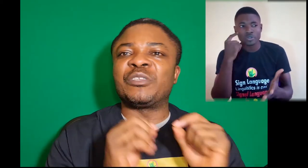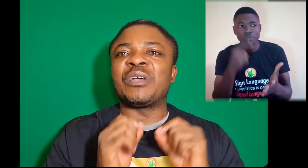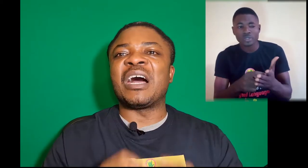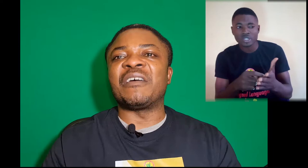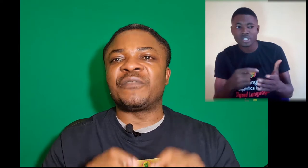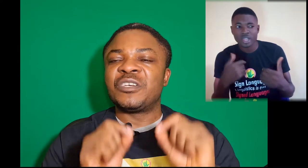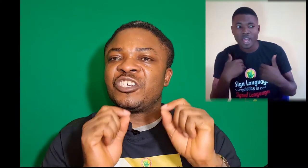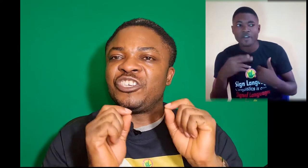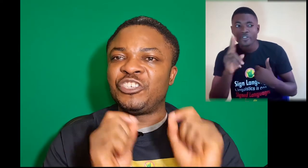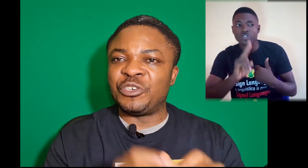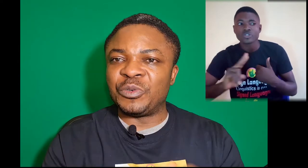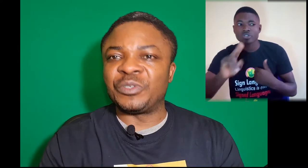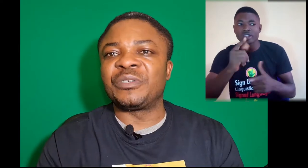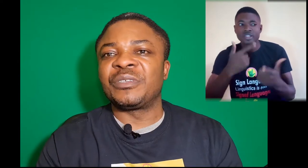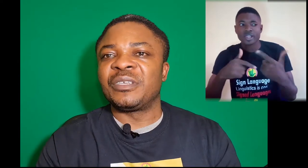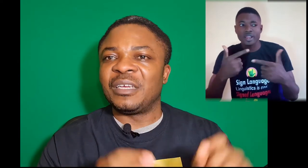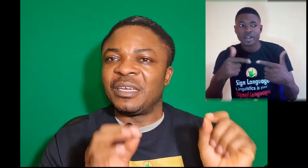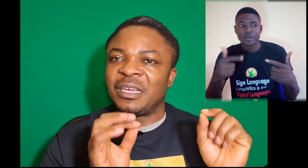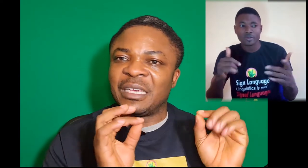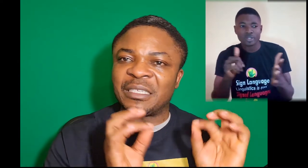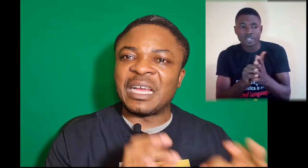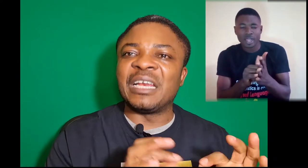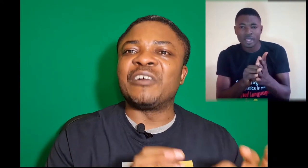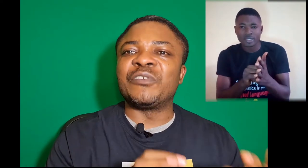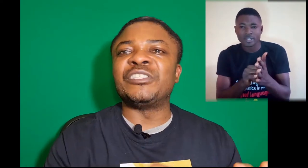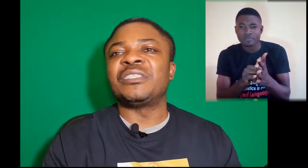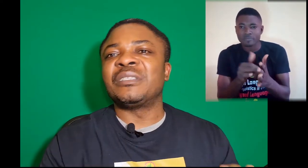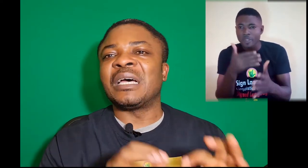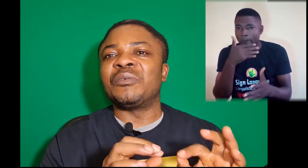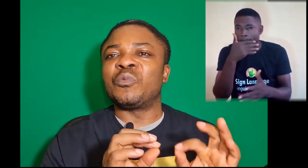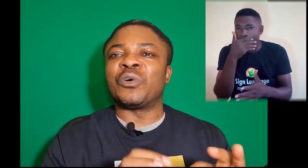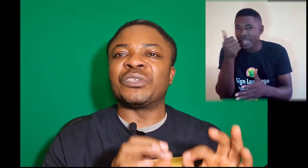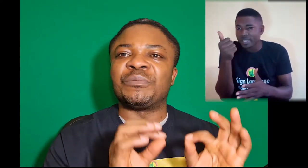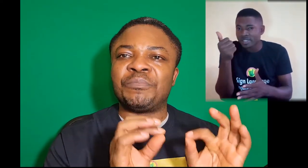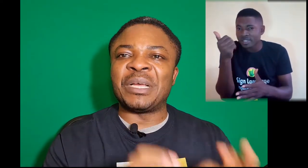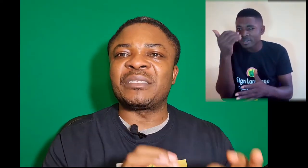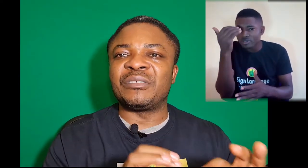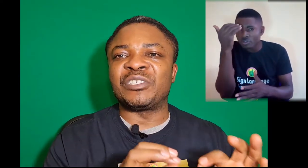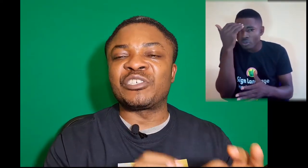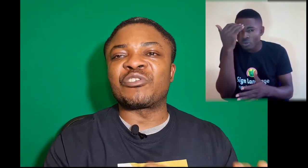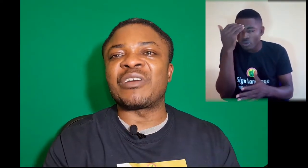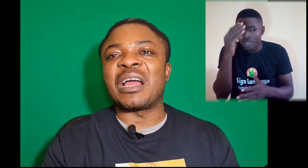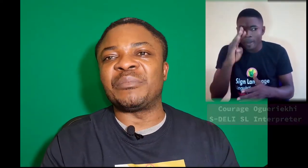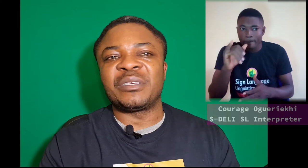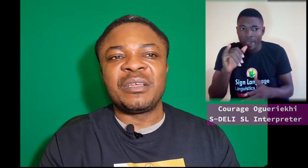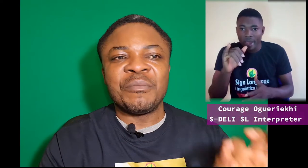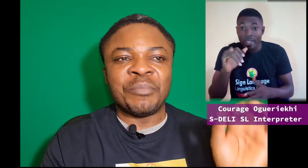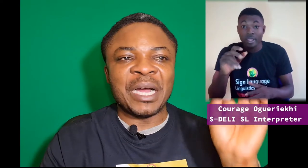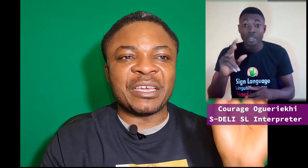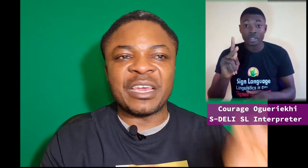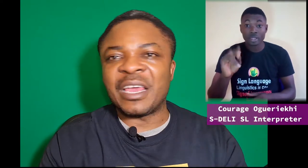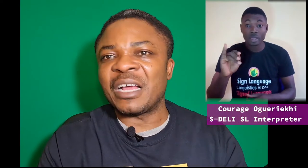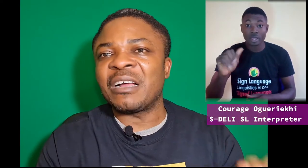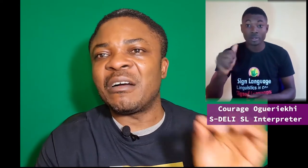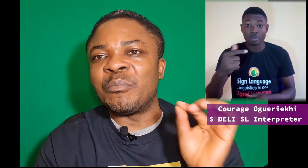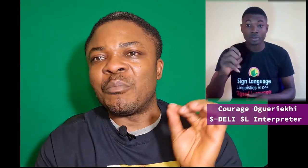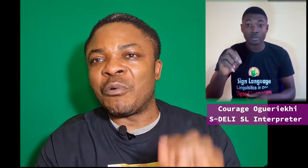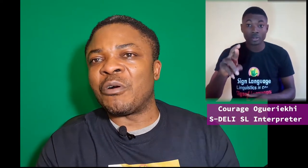to have used a sign language that was best described by Kyaga and Moore